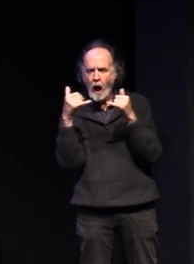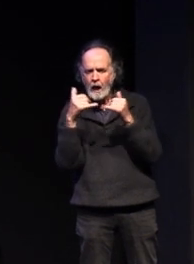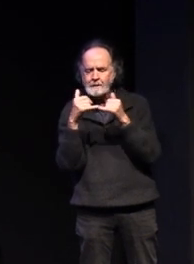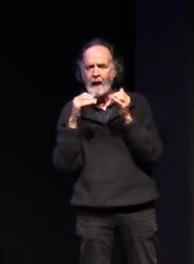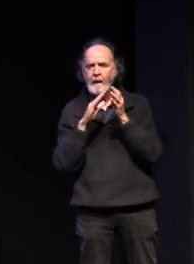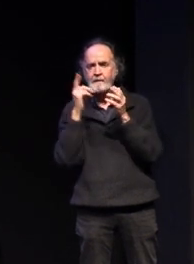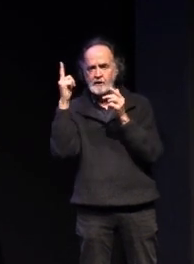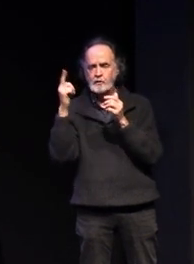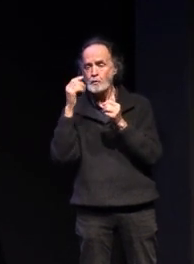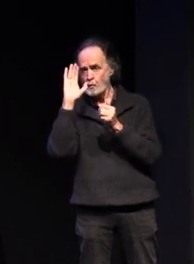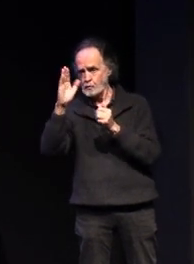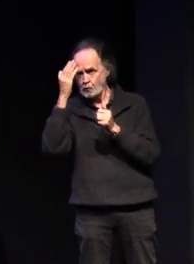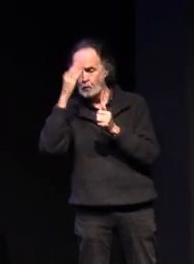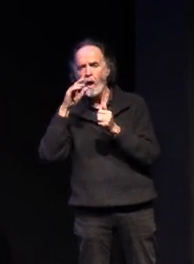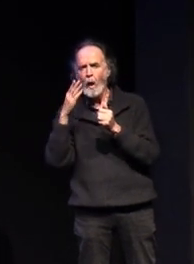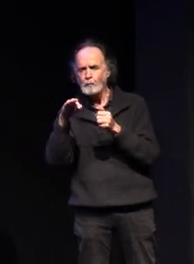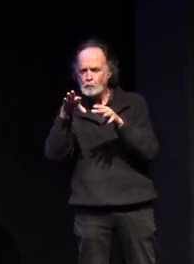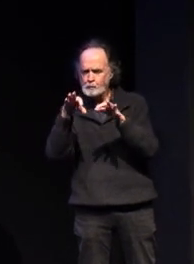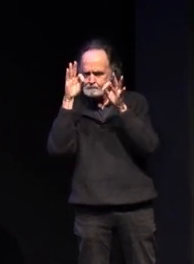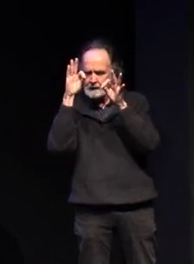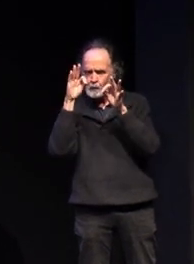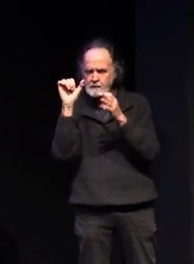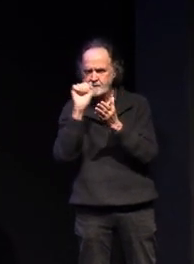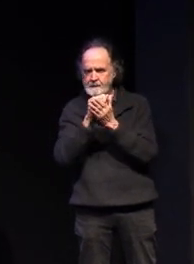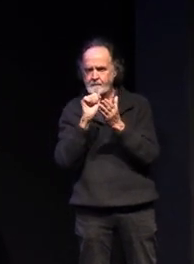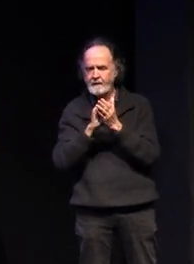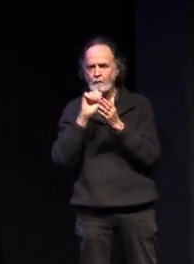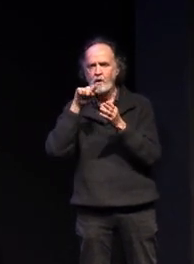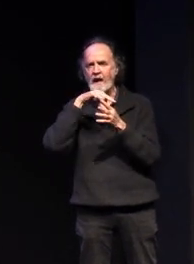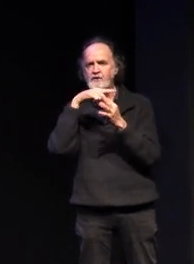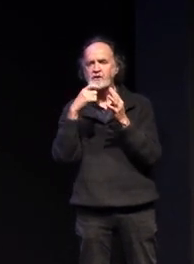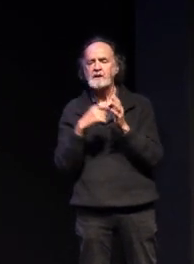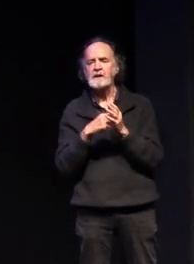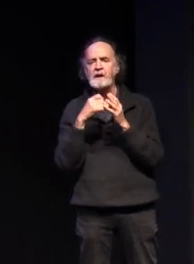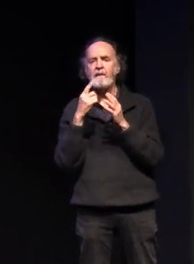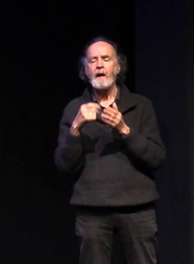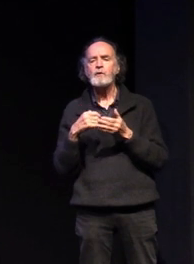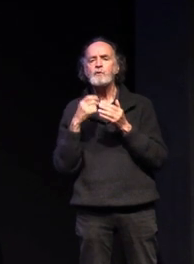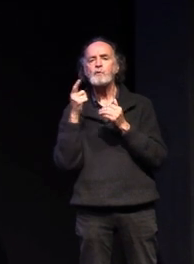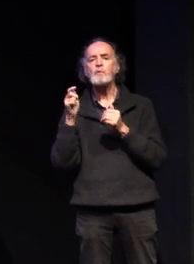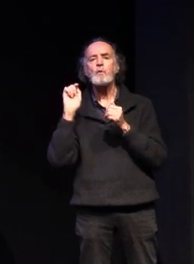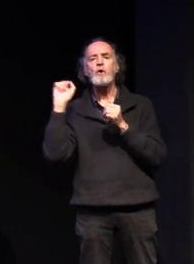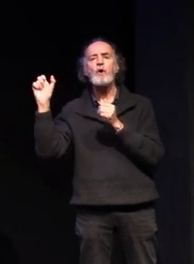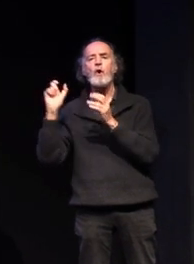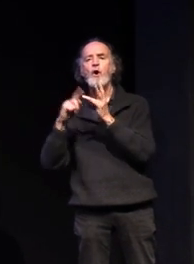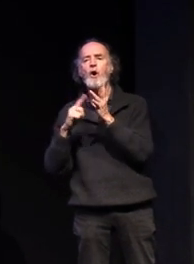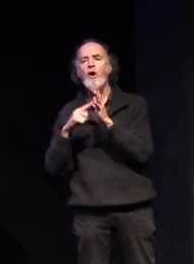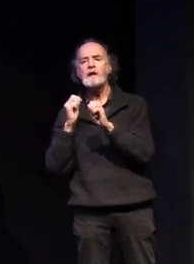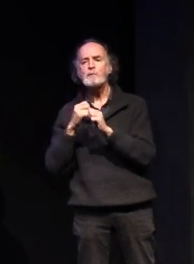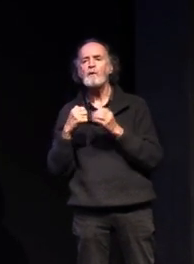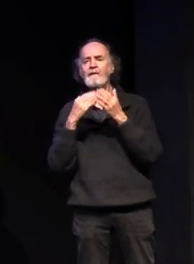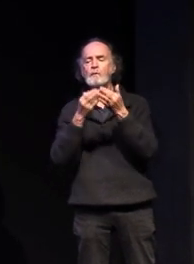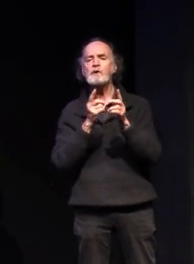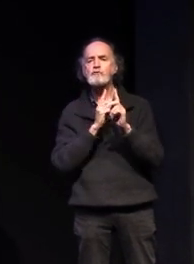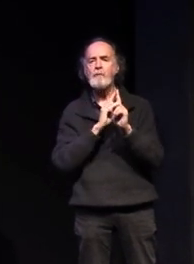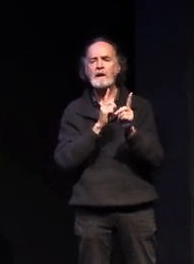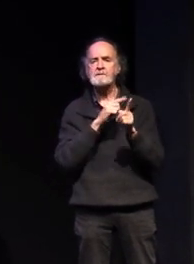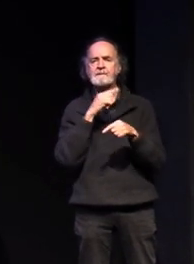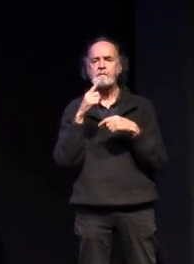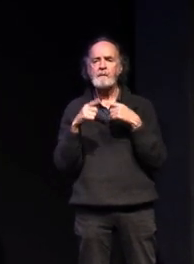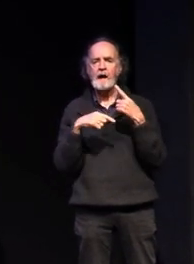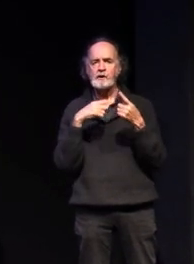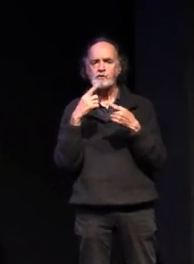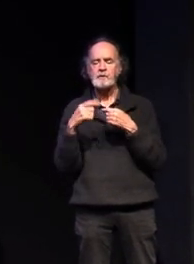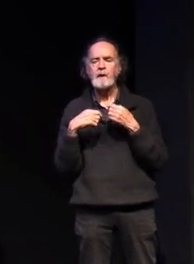you will receive instructions and information from your college about that and there's also um